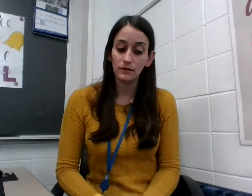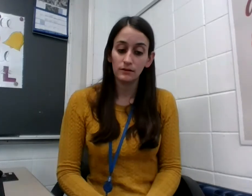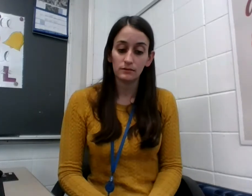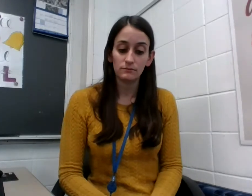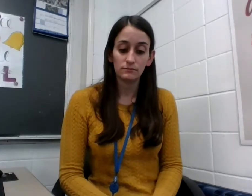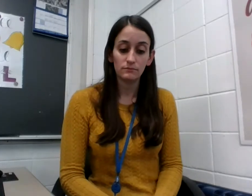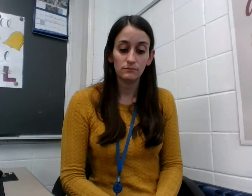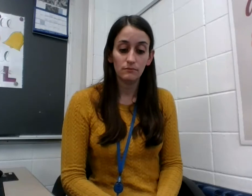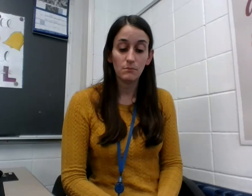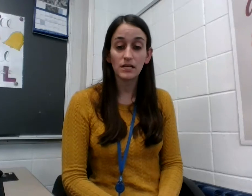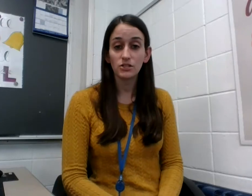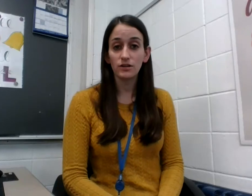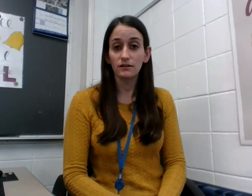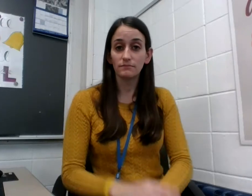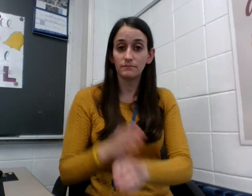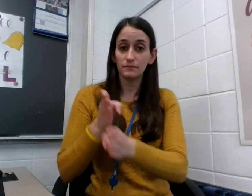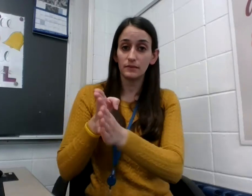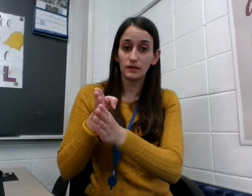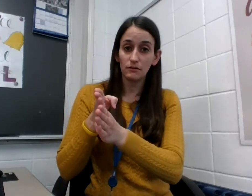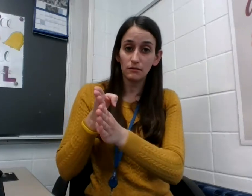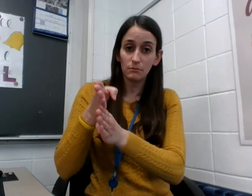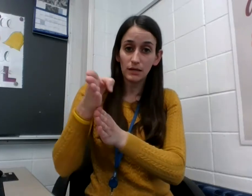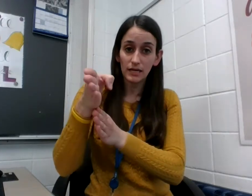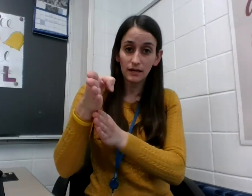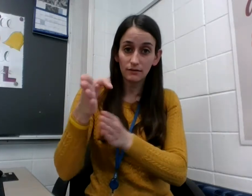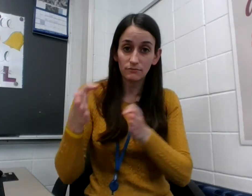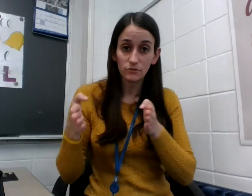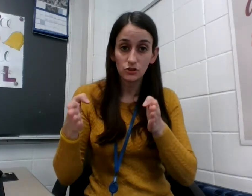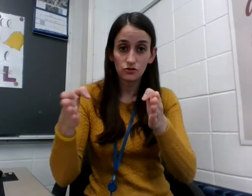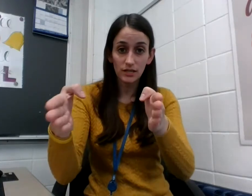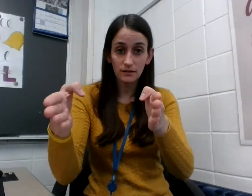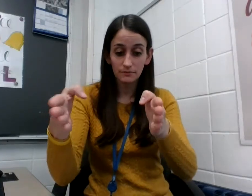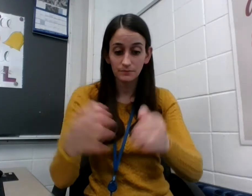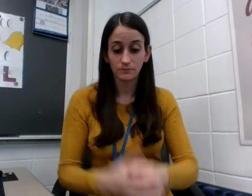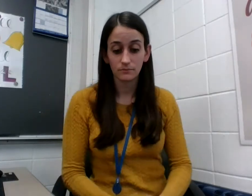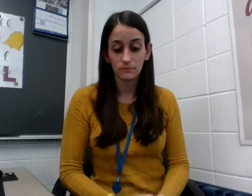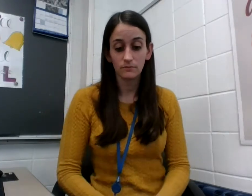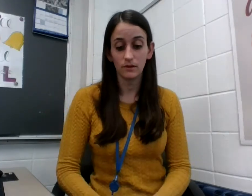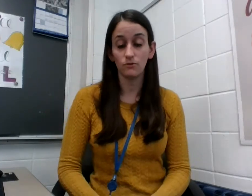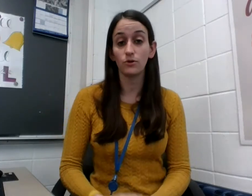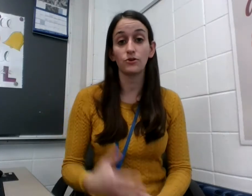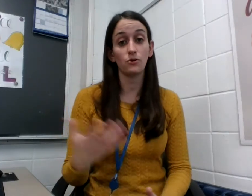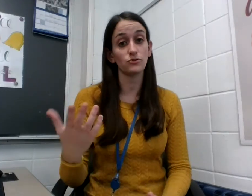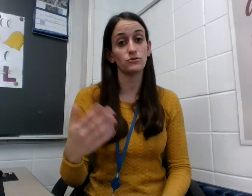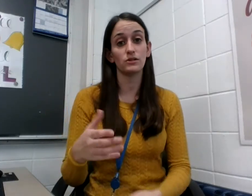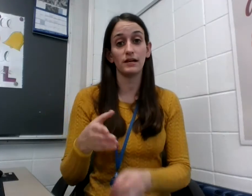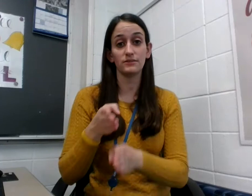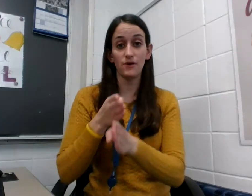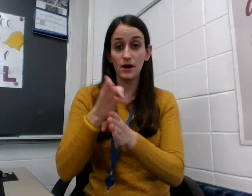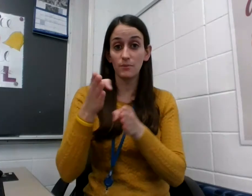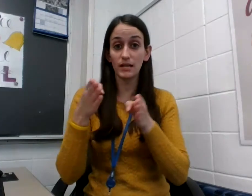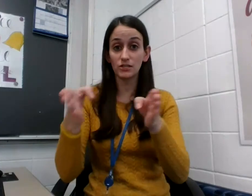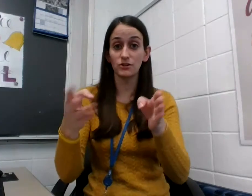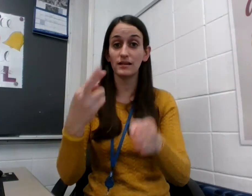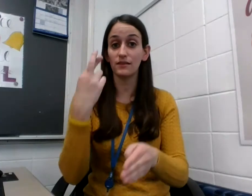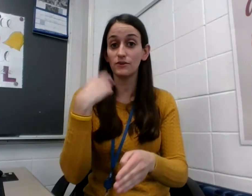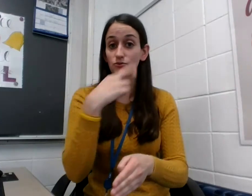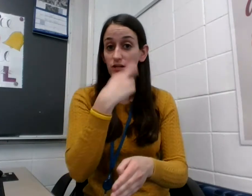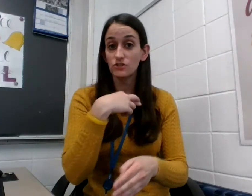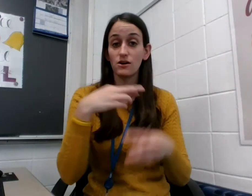main street, main street. Or you can also use a classifier, main street, and then there's restaurants